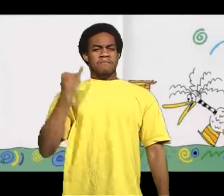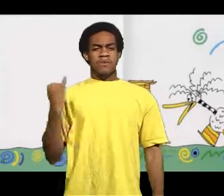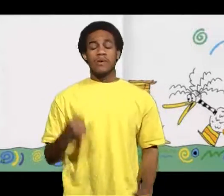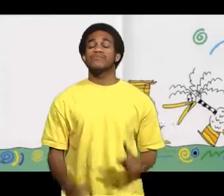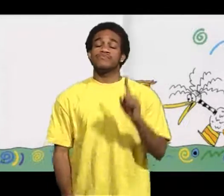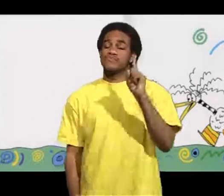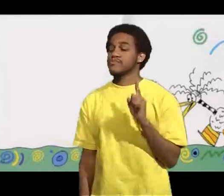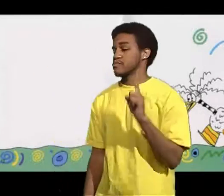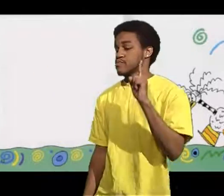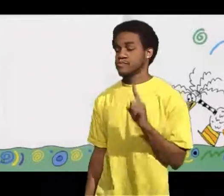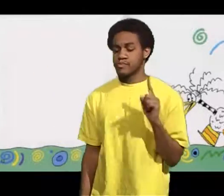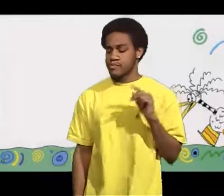And Isabella came by.